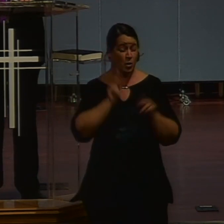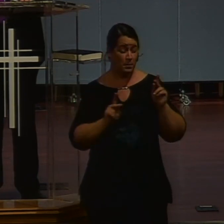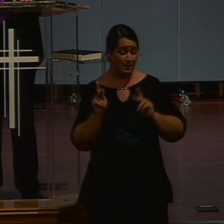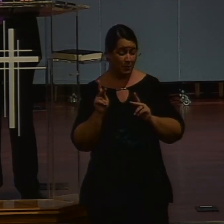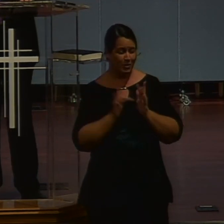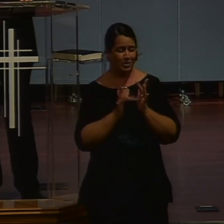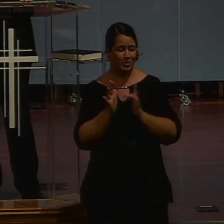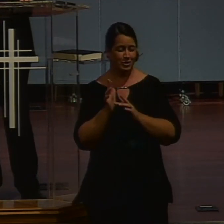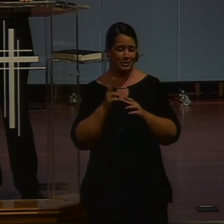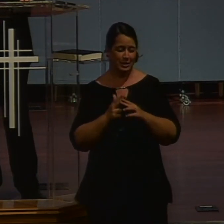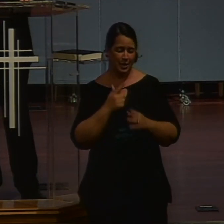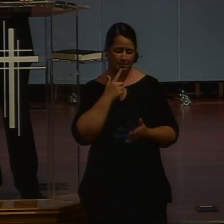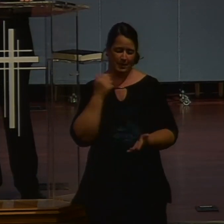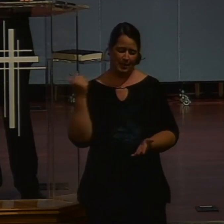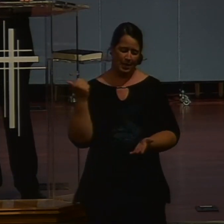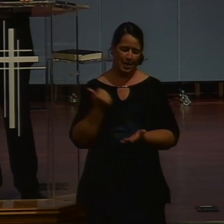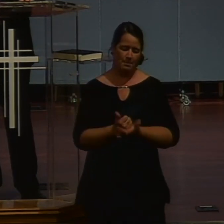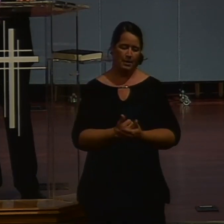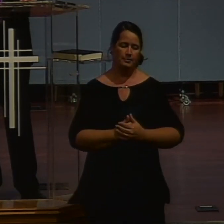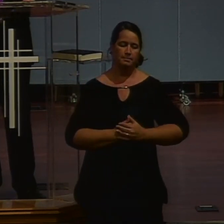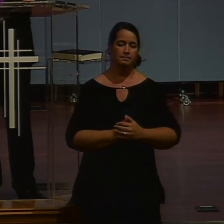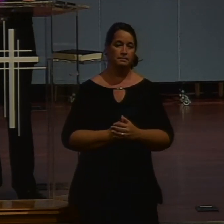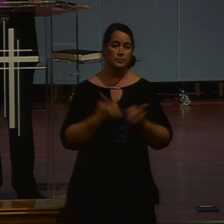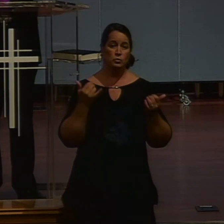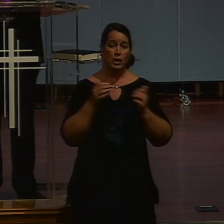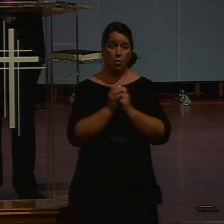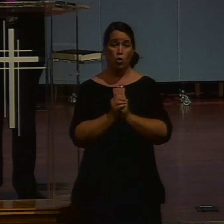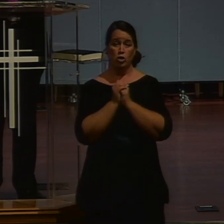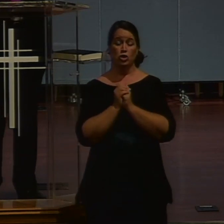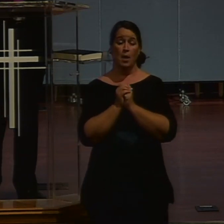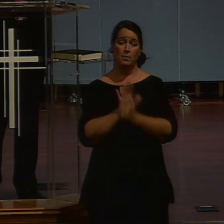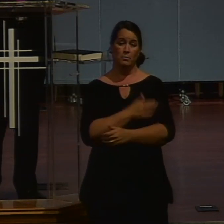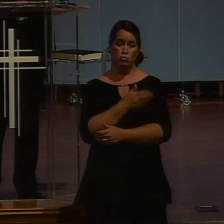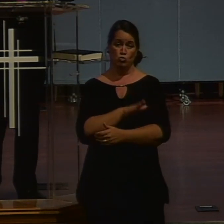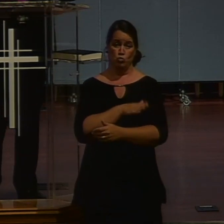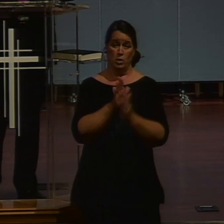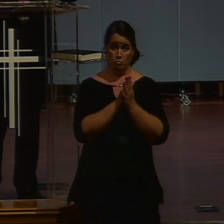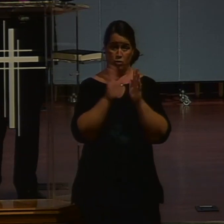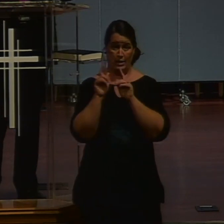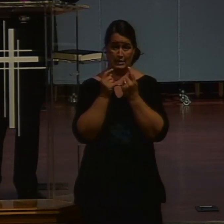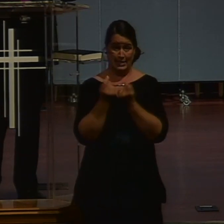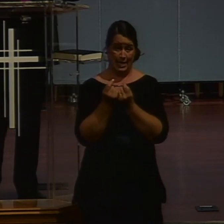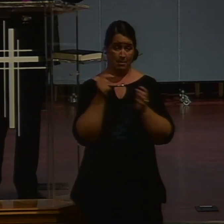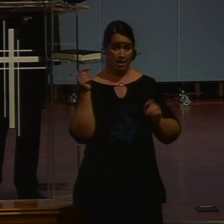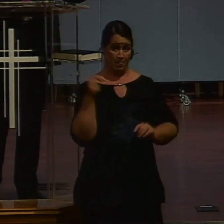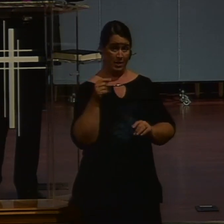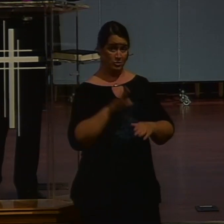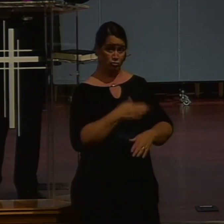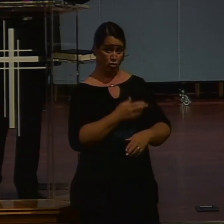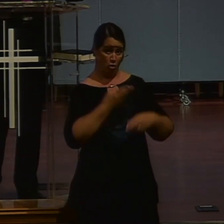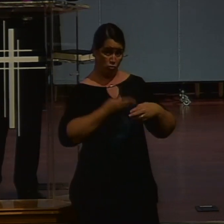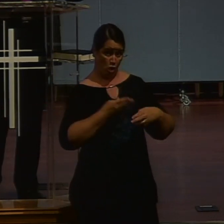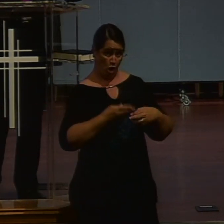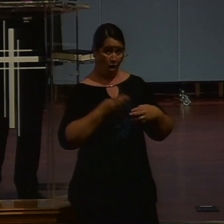amen. Well, dear ones, at this time, we invite you to worship with the praise team. I've asked them expressly to sing this song for